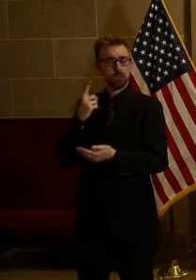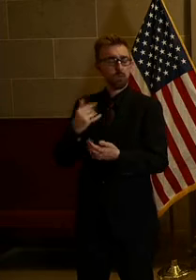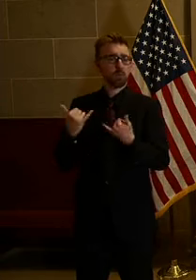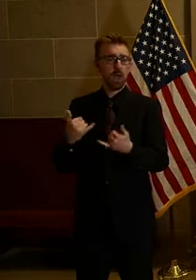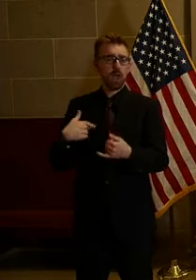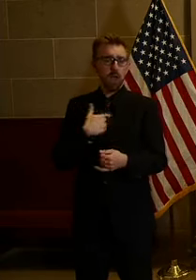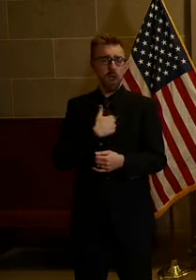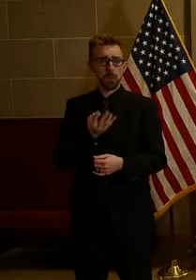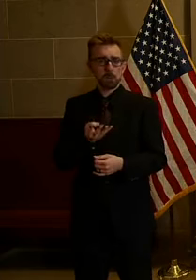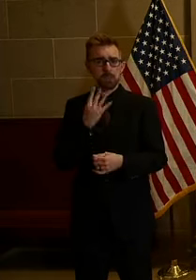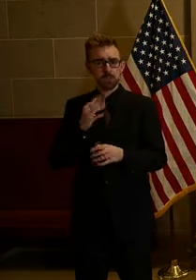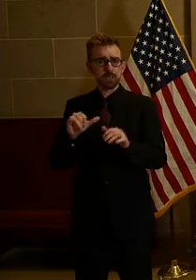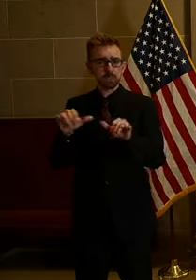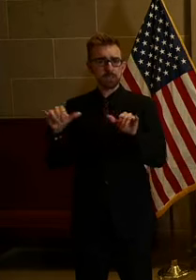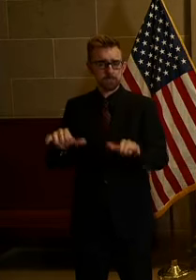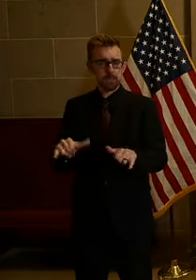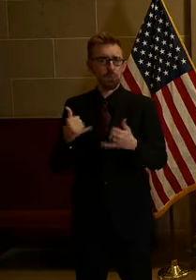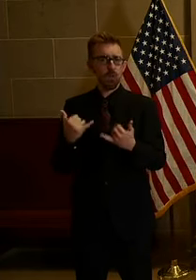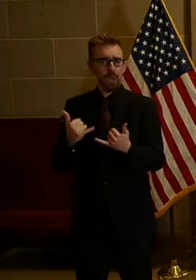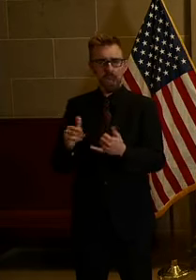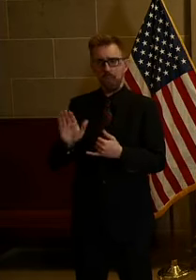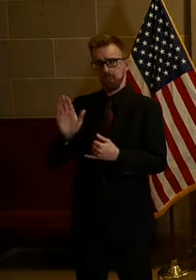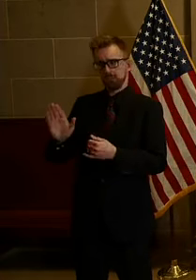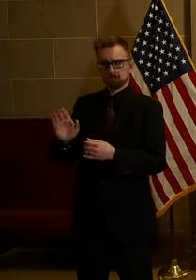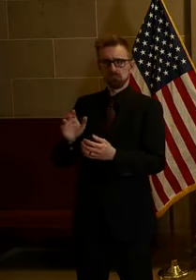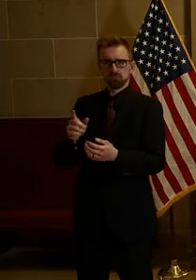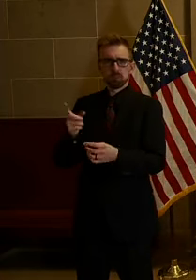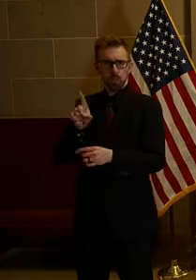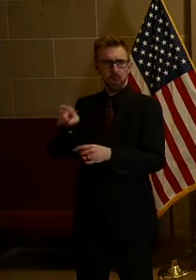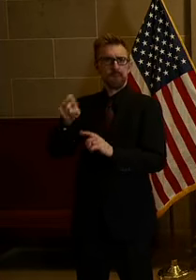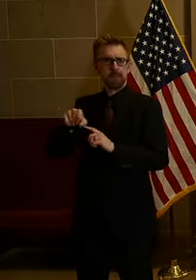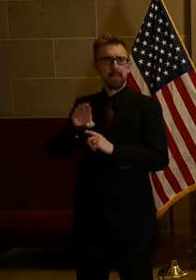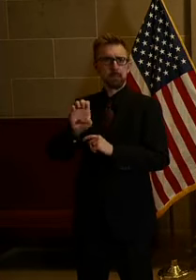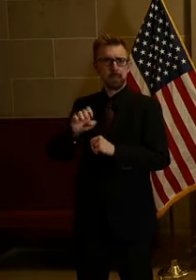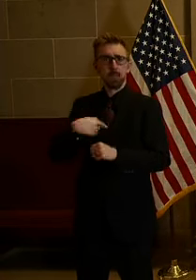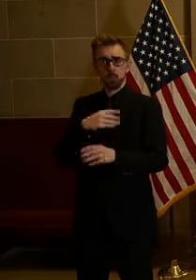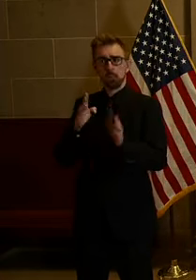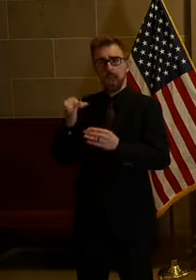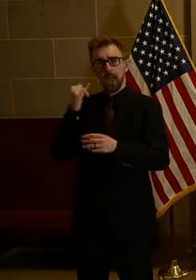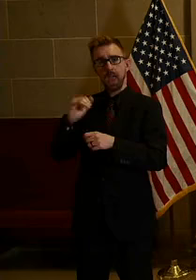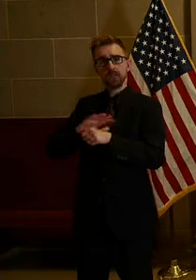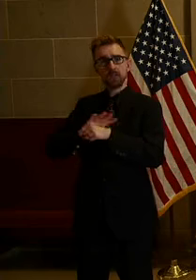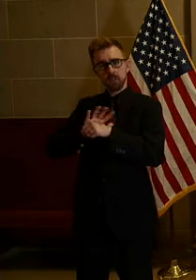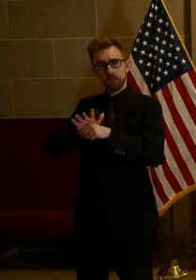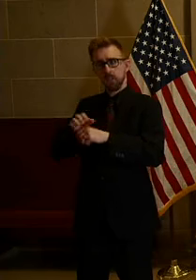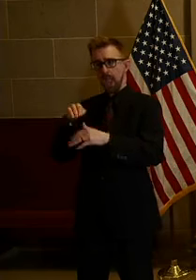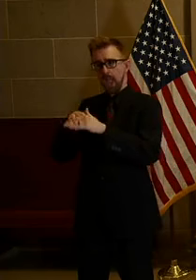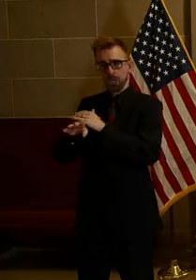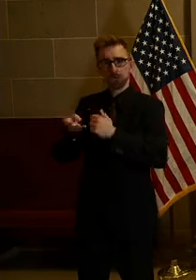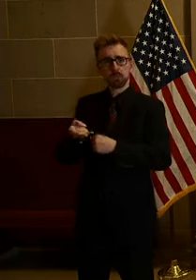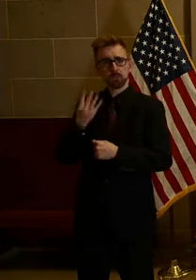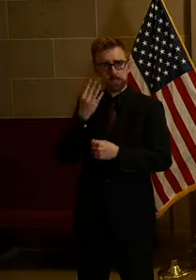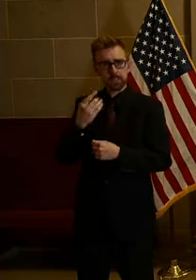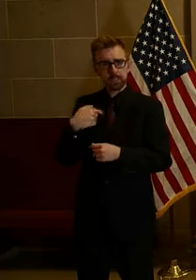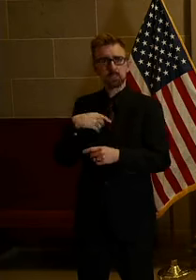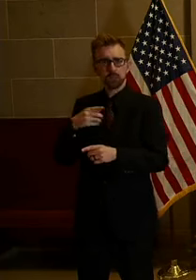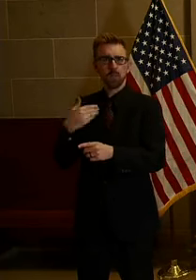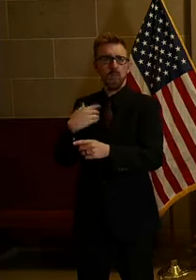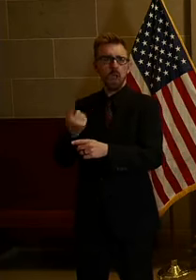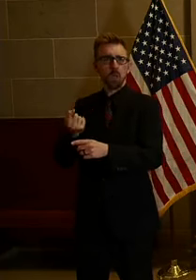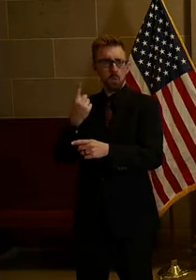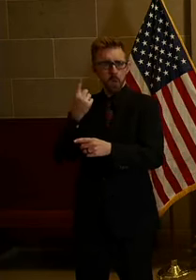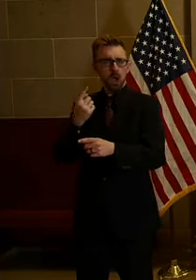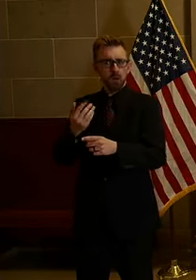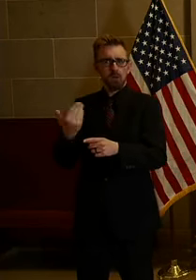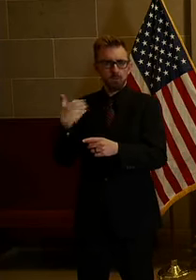in our prison systems right now is where they should be. We're prepared for that. If the coronavirus goes in there, we know we had an active case of that